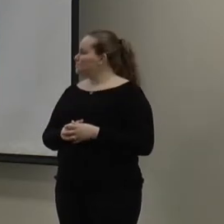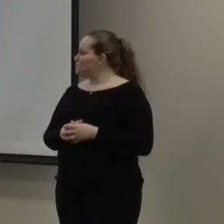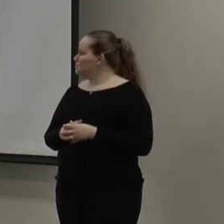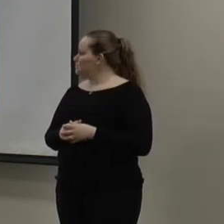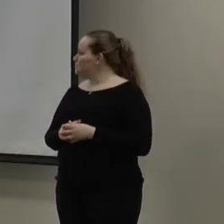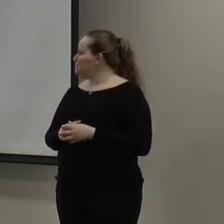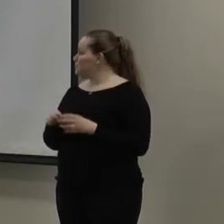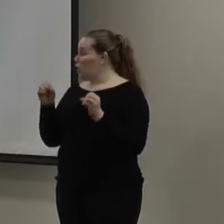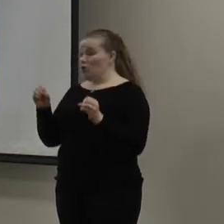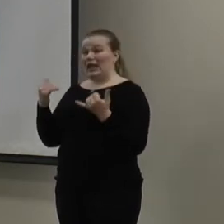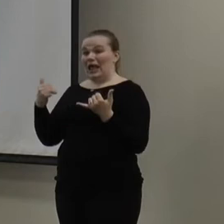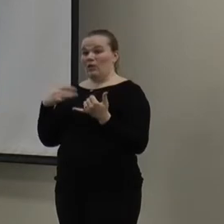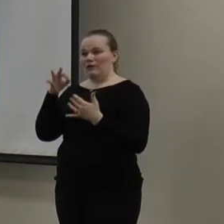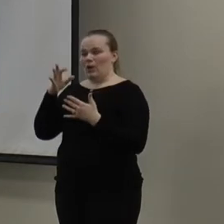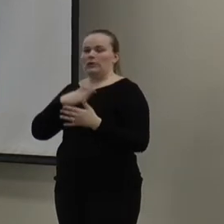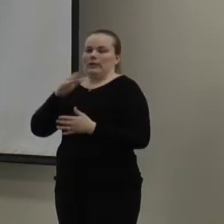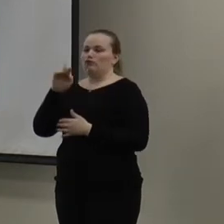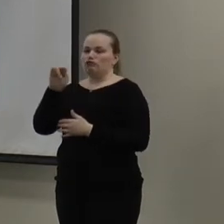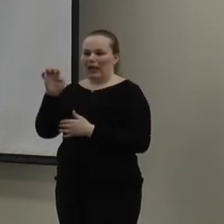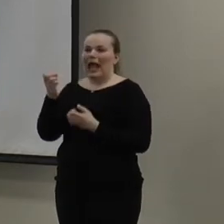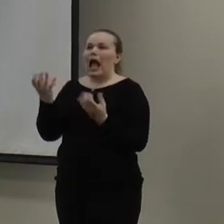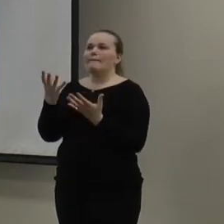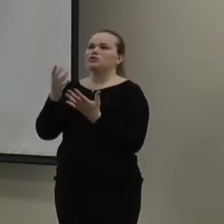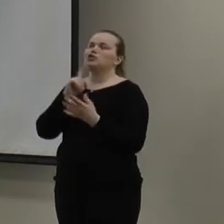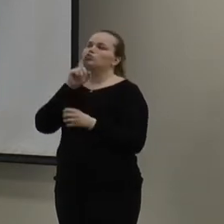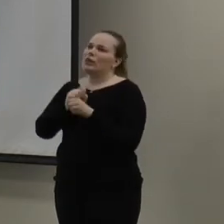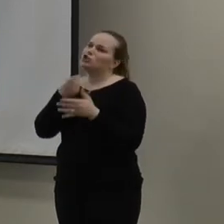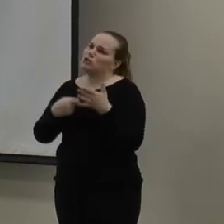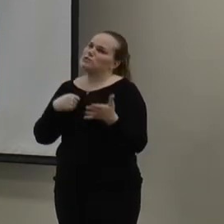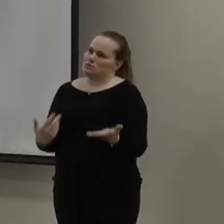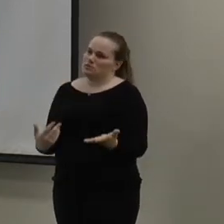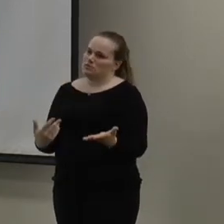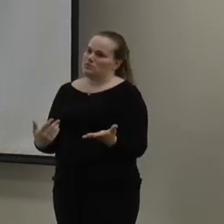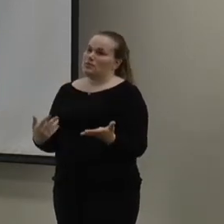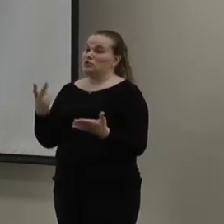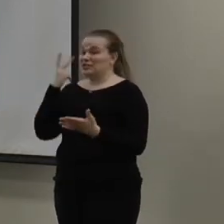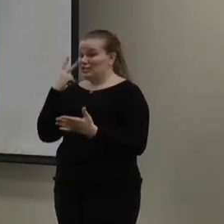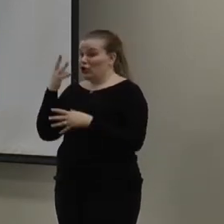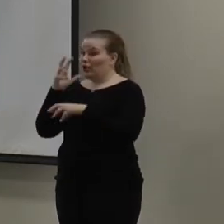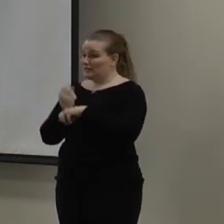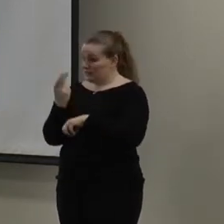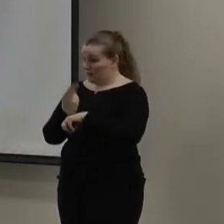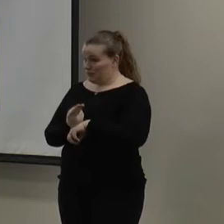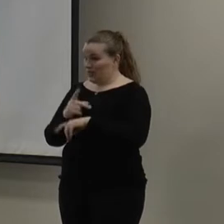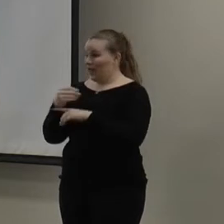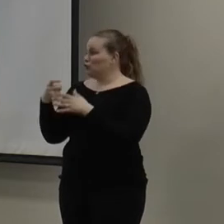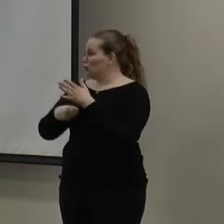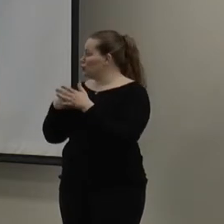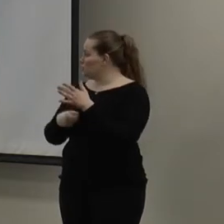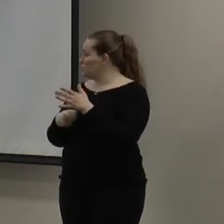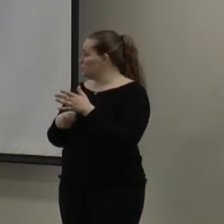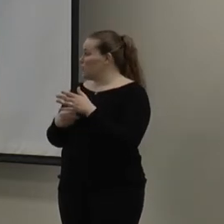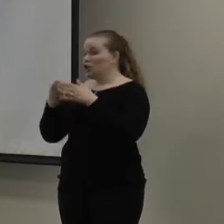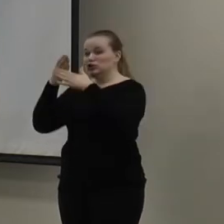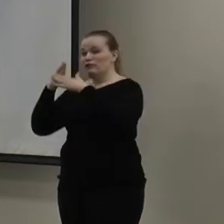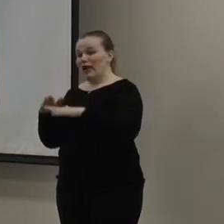So, you want to find out what your rate is. How much are they really charging you? So, you can see your consumption and then your charges. You divide